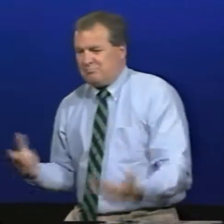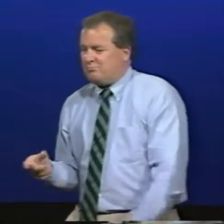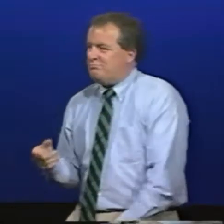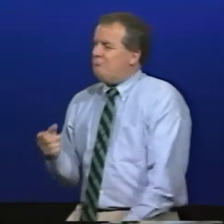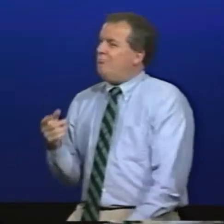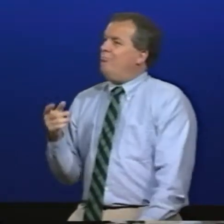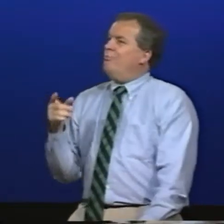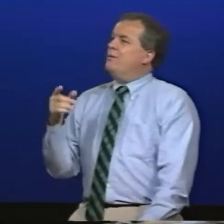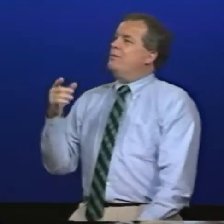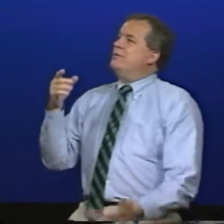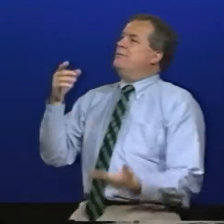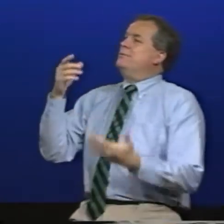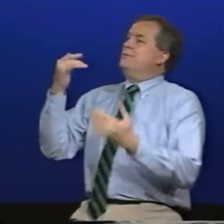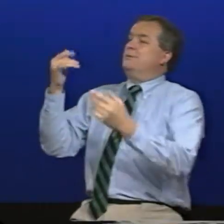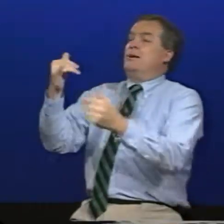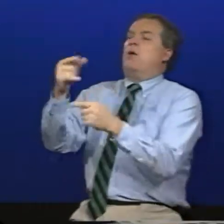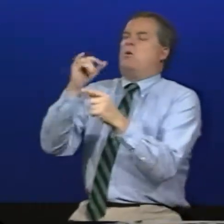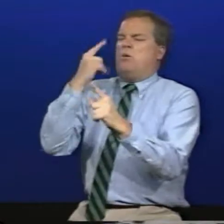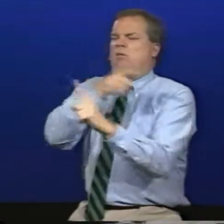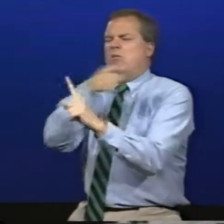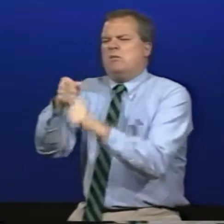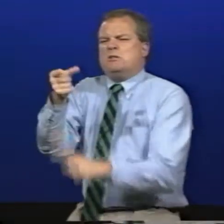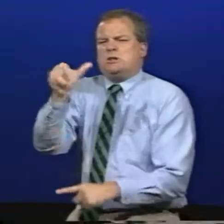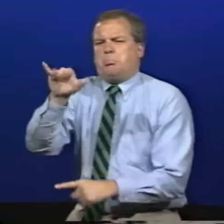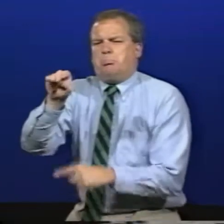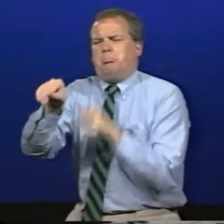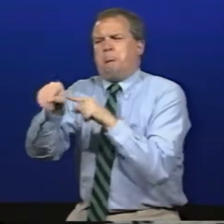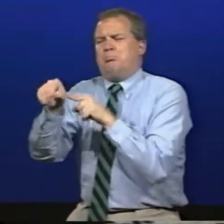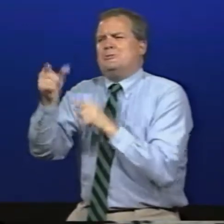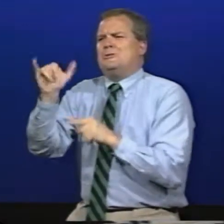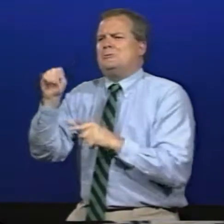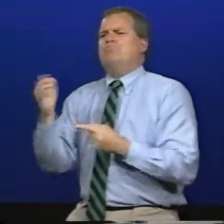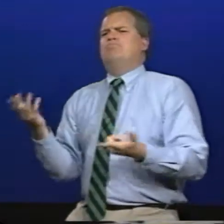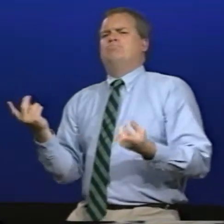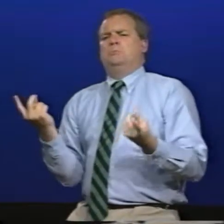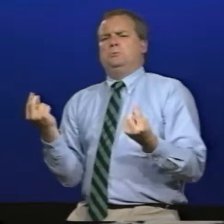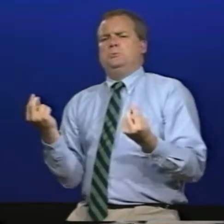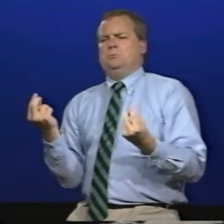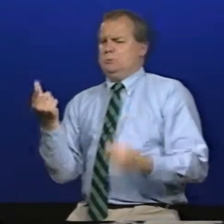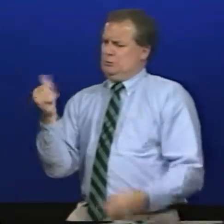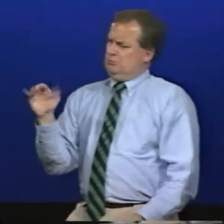want to have a basketball team you got to work with what you've got let me come back to this point on the gym